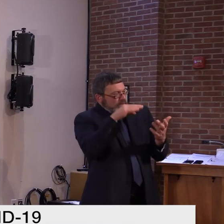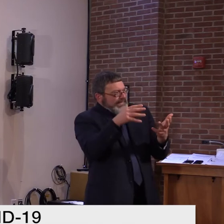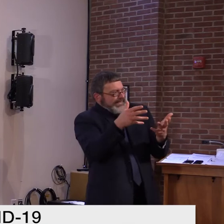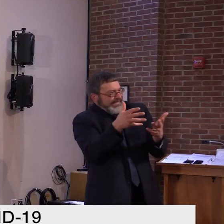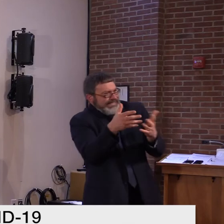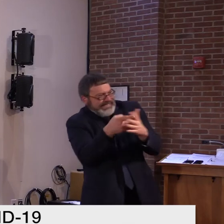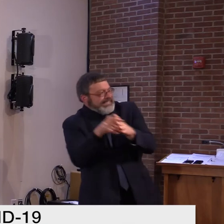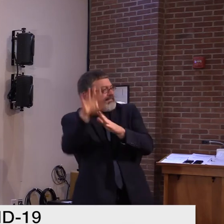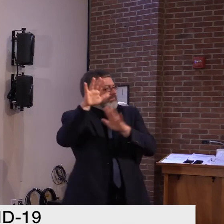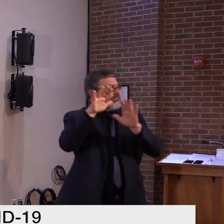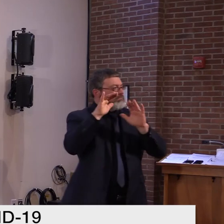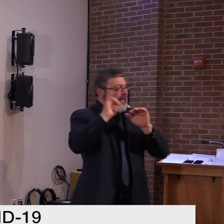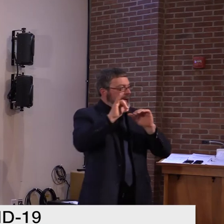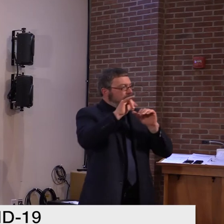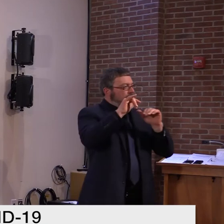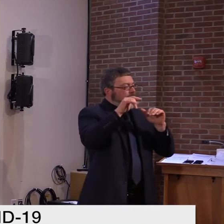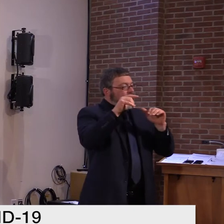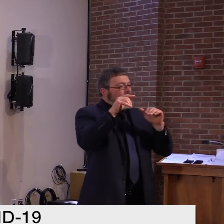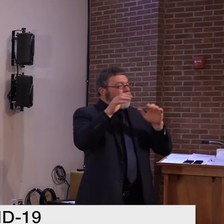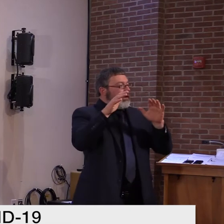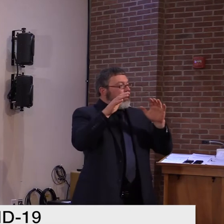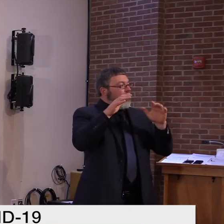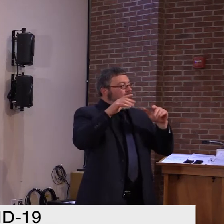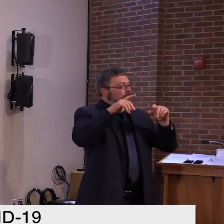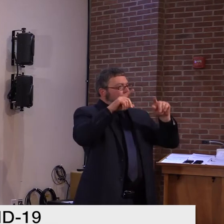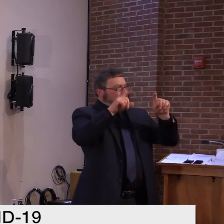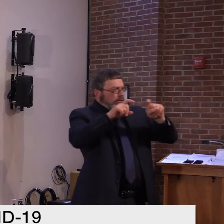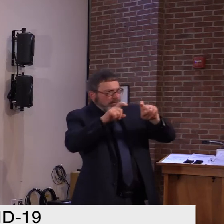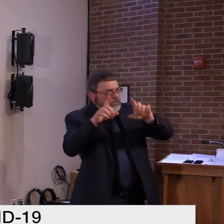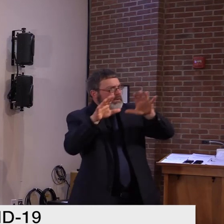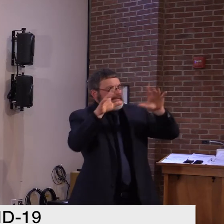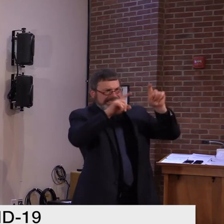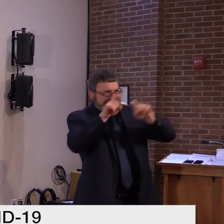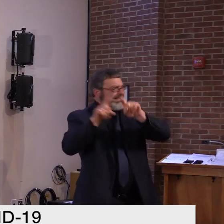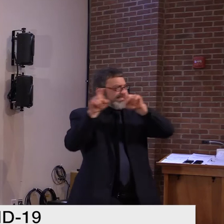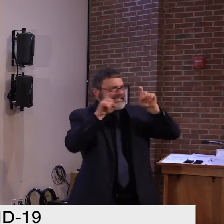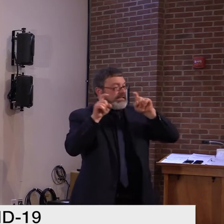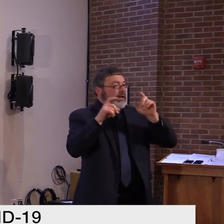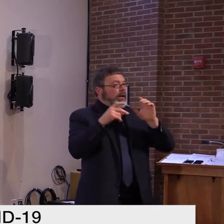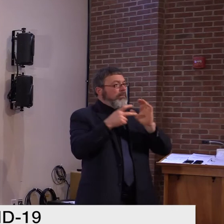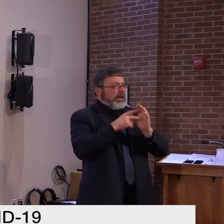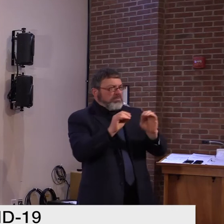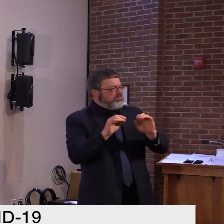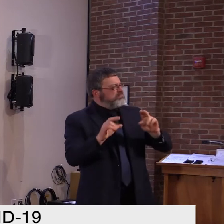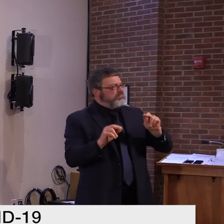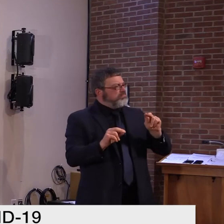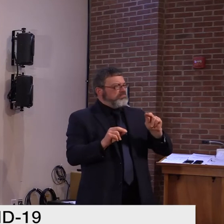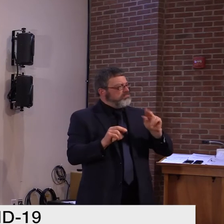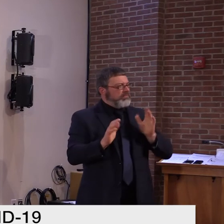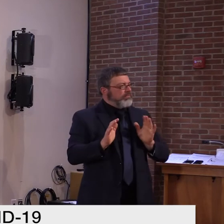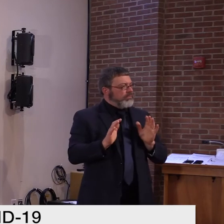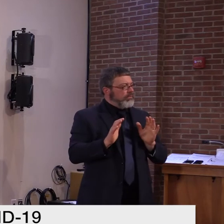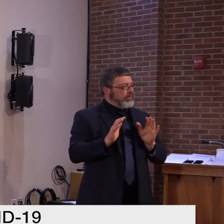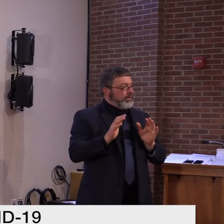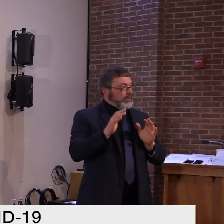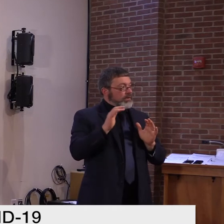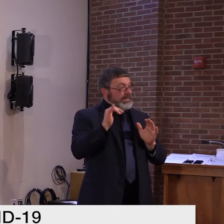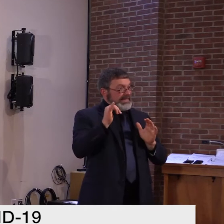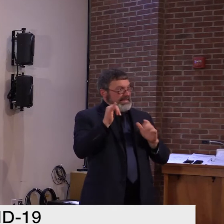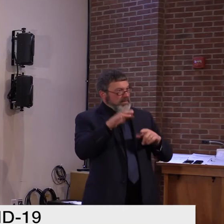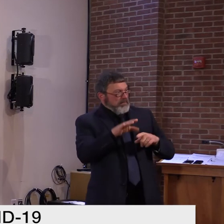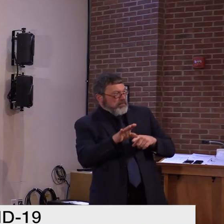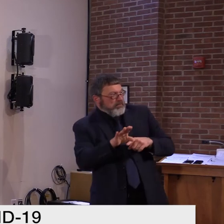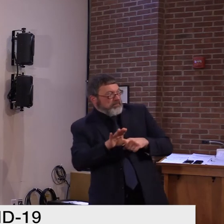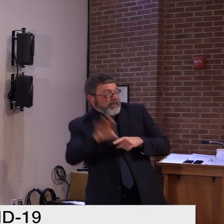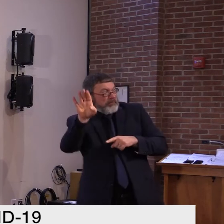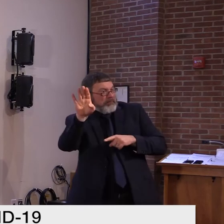We've entered this spike with adequate PPE, abundant testing